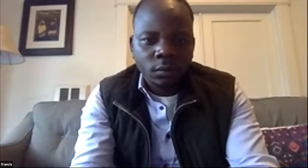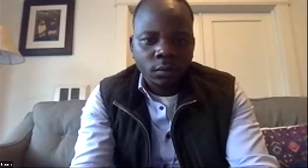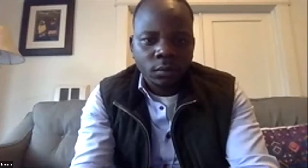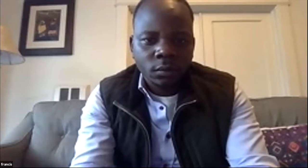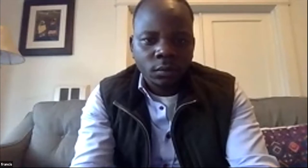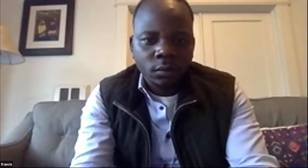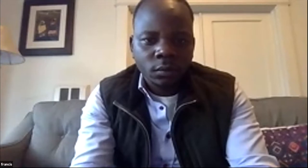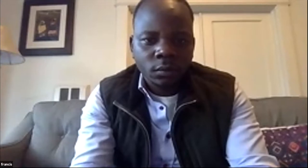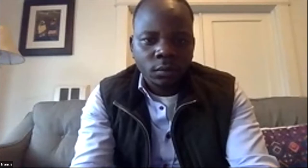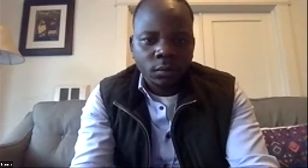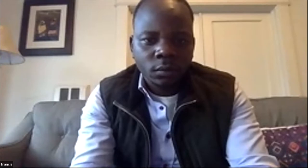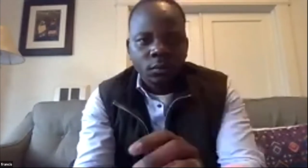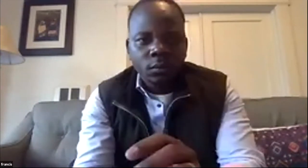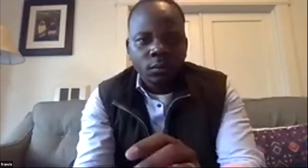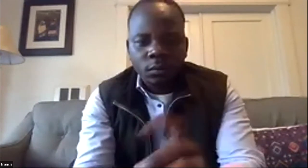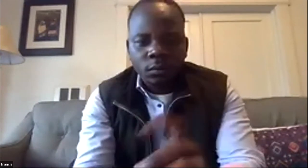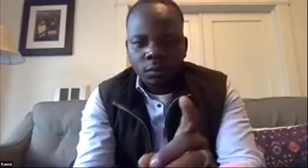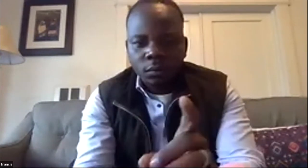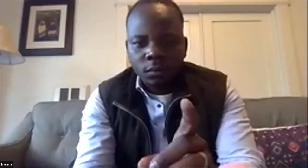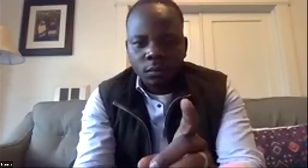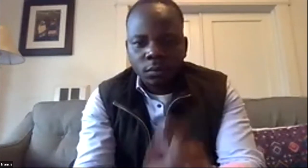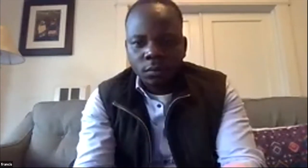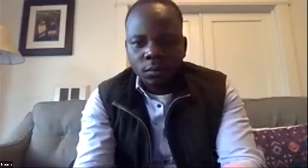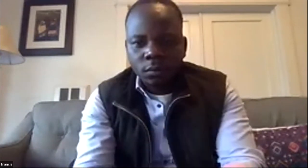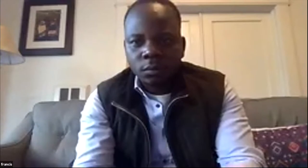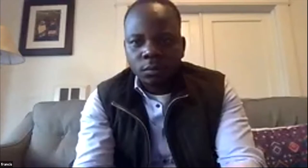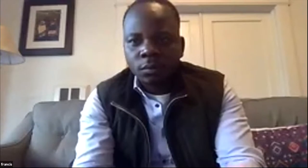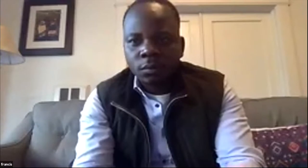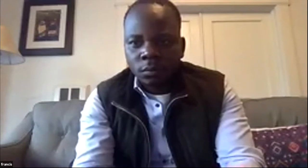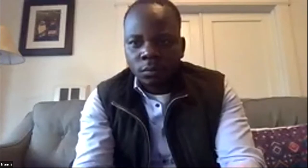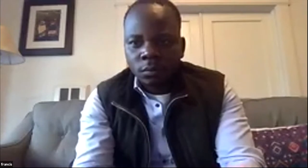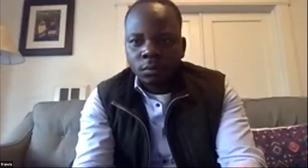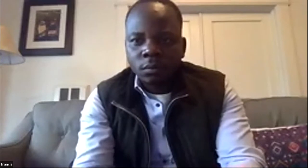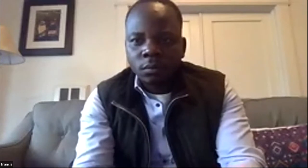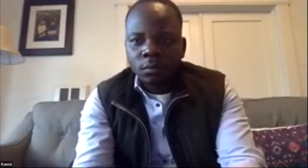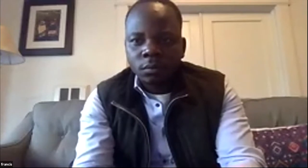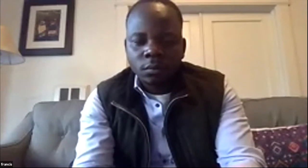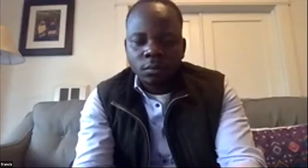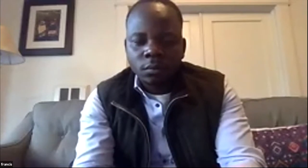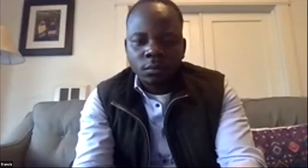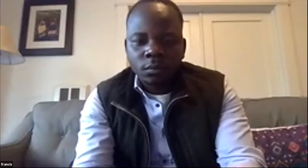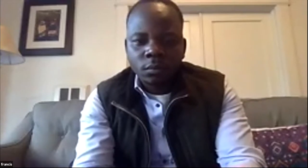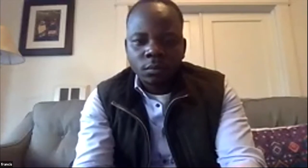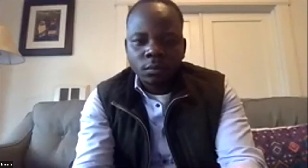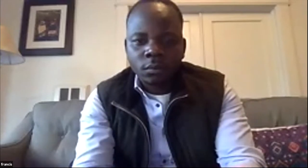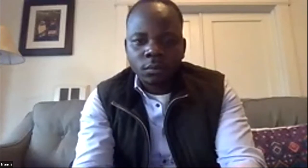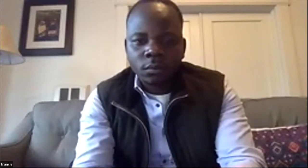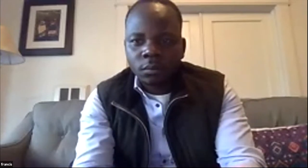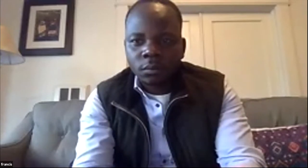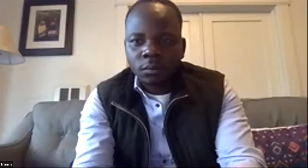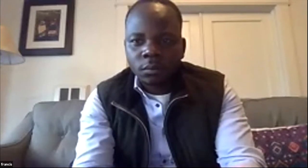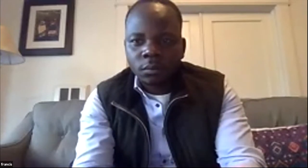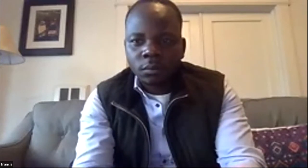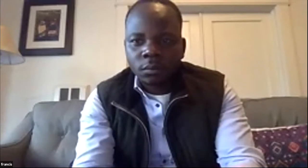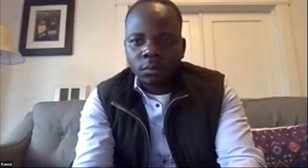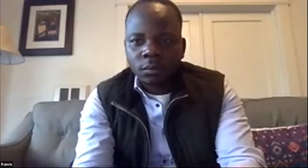people to to to showcase is that right ilo their 100